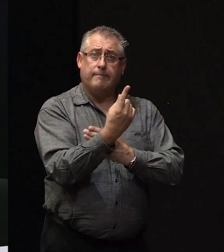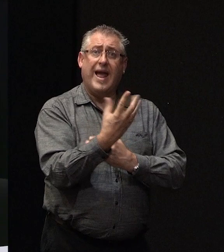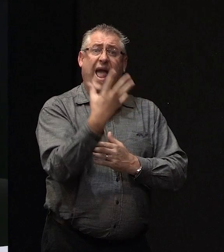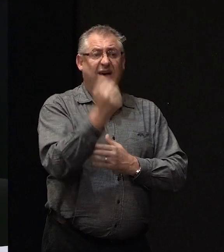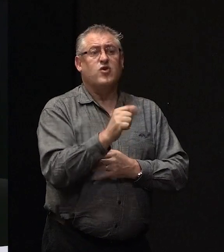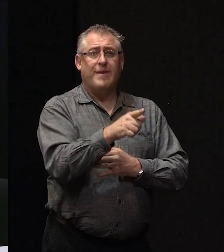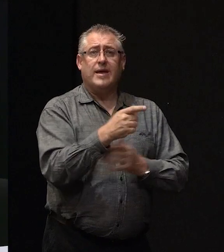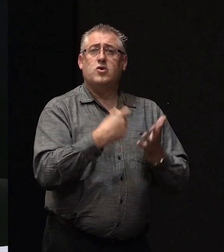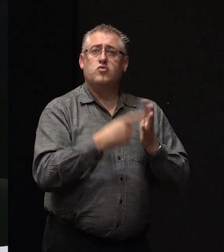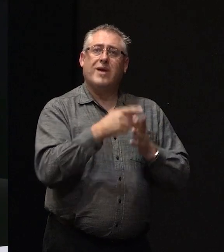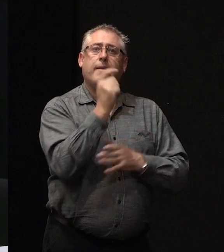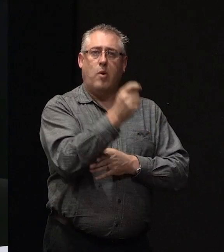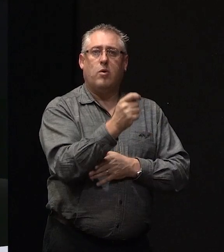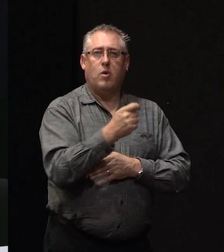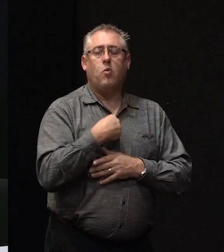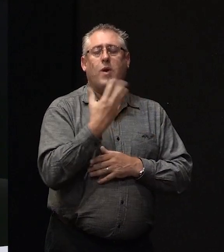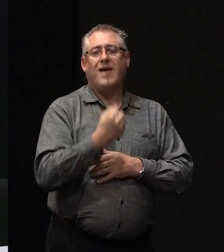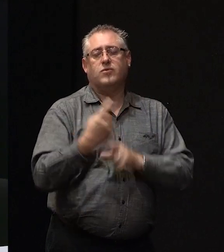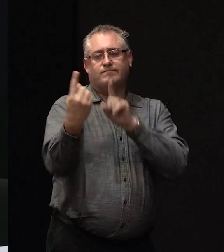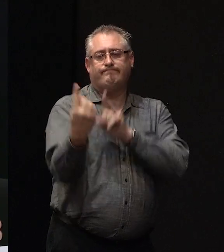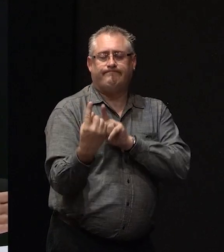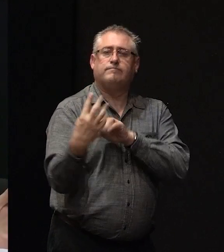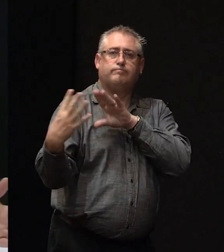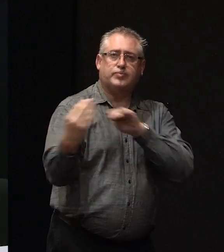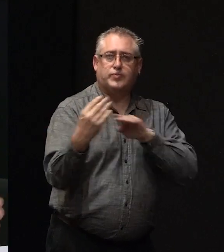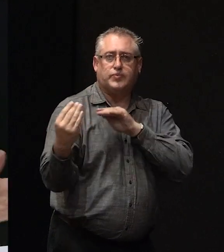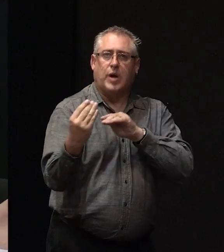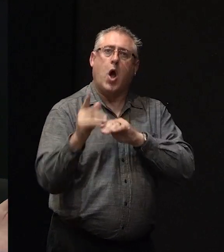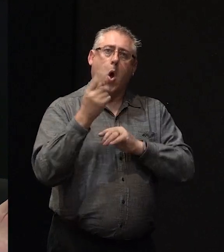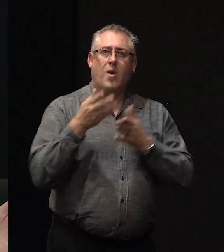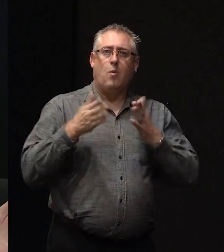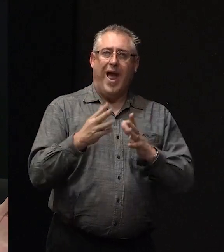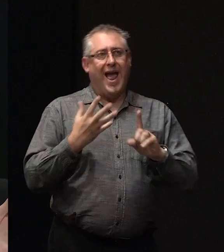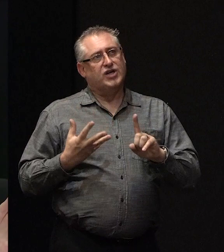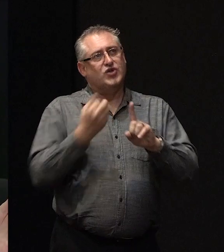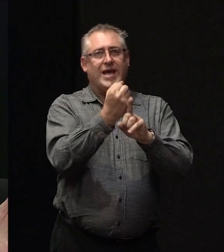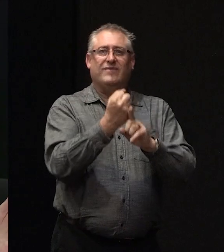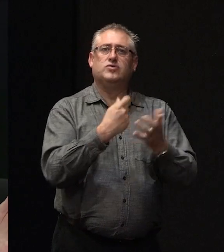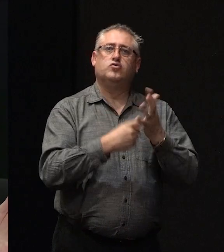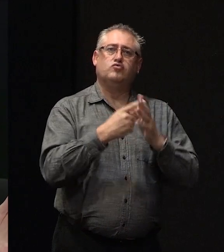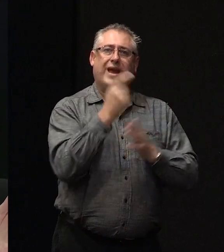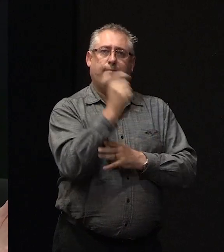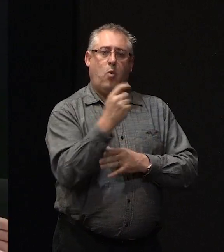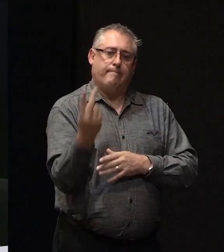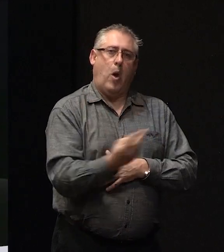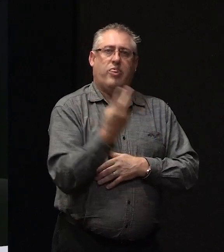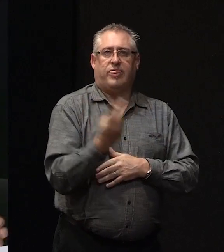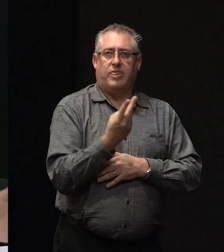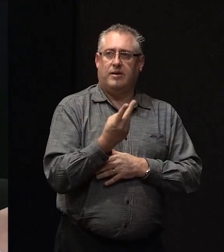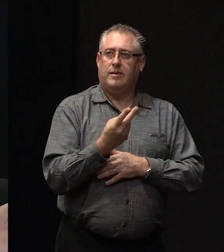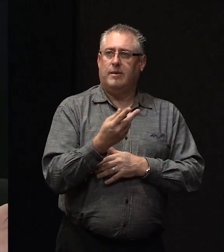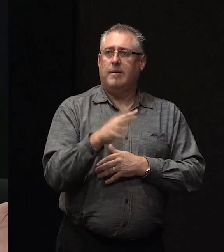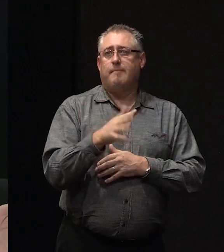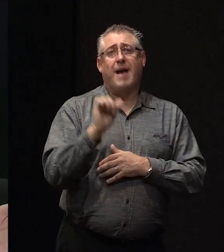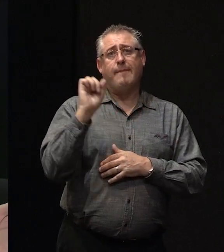rebuilt, I think we would probably have a conversation with you and say, look, the only way of achieving this is to rebuild both. It may well trigger that your policy